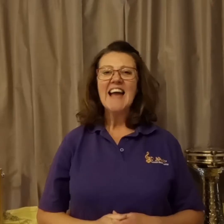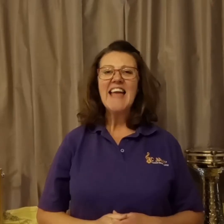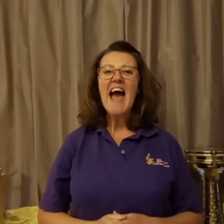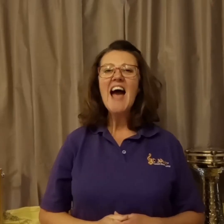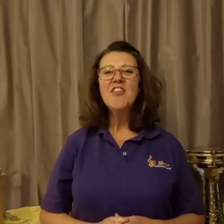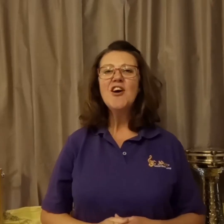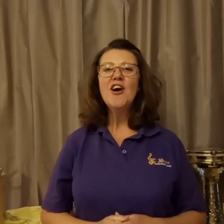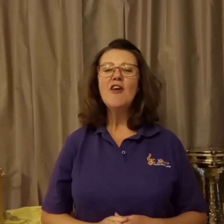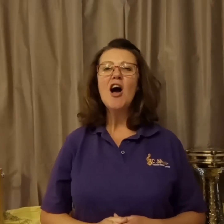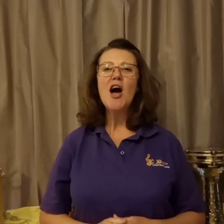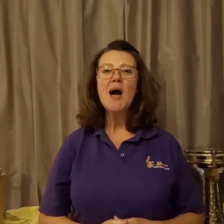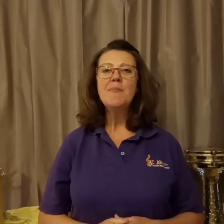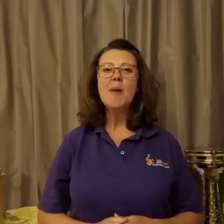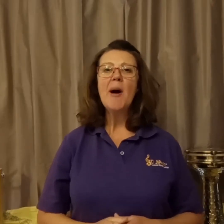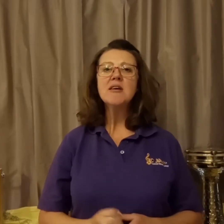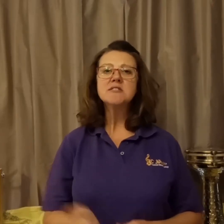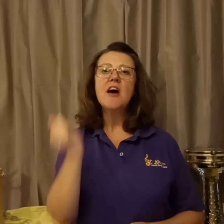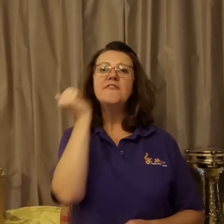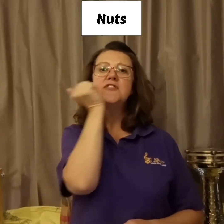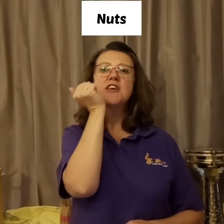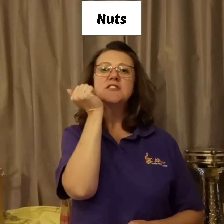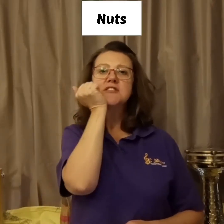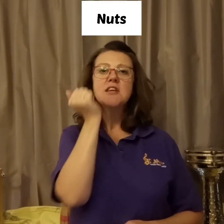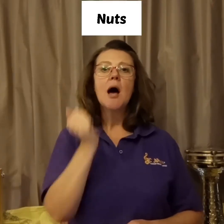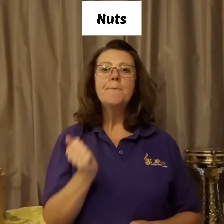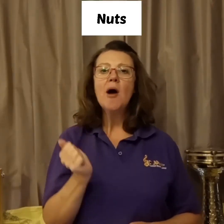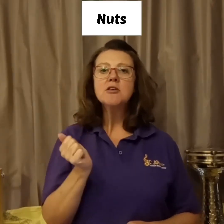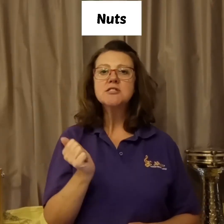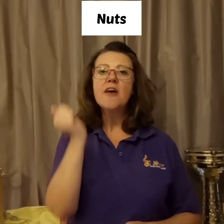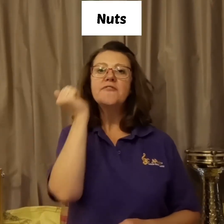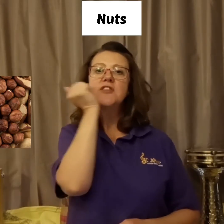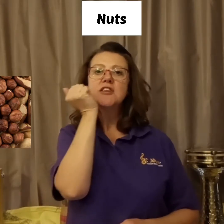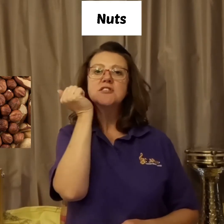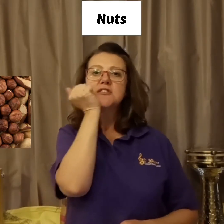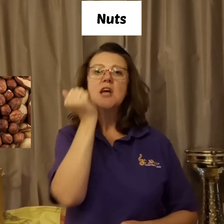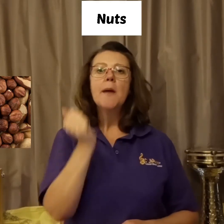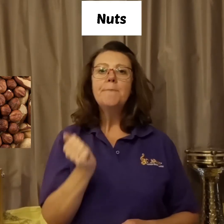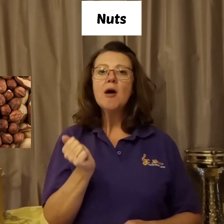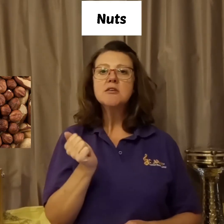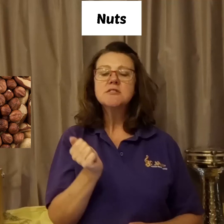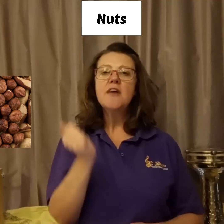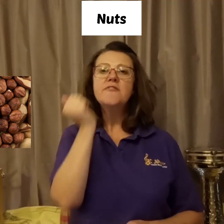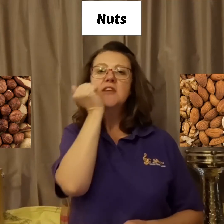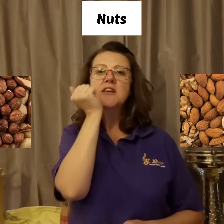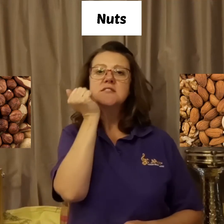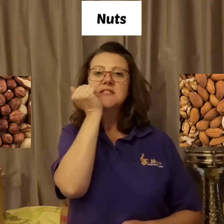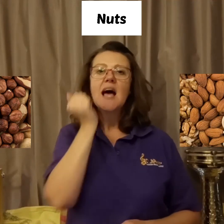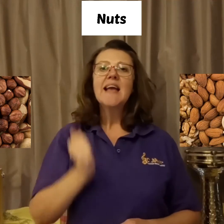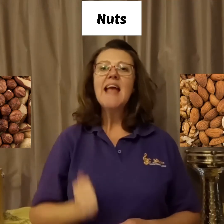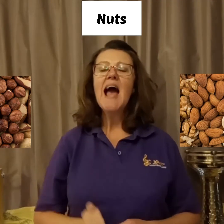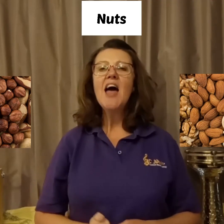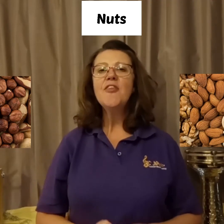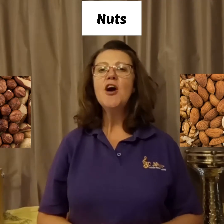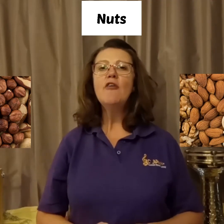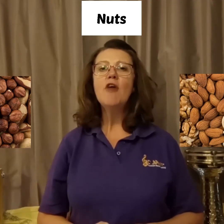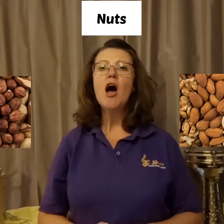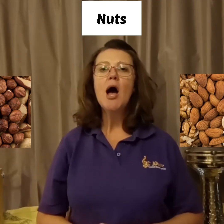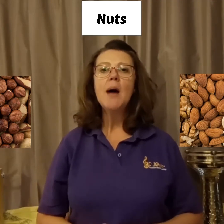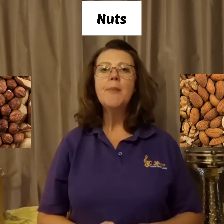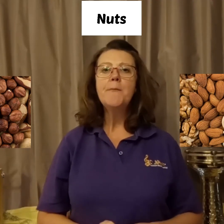Gather up a box of nuts, a box of nuts, a box of nuts. Gather up a